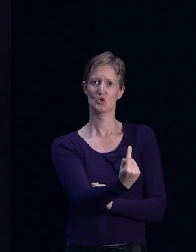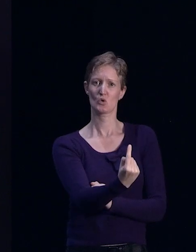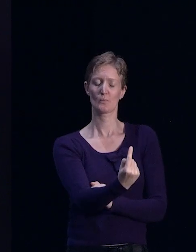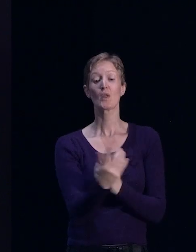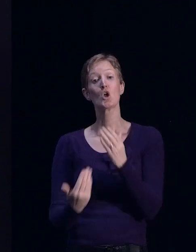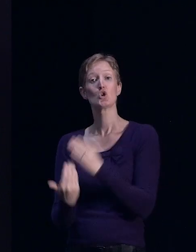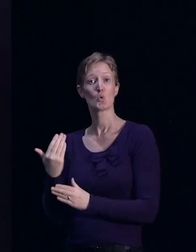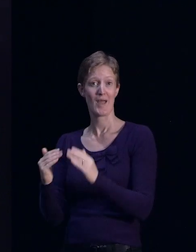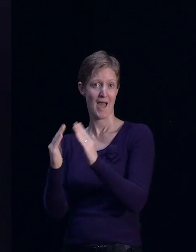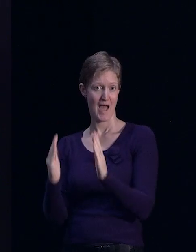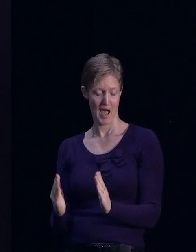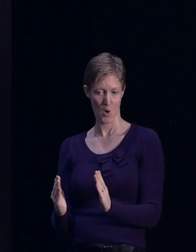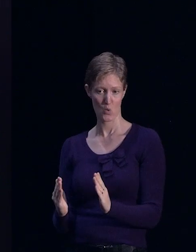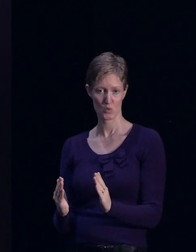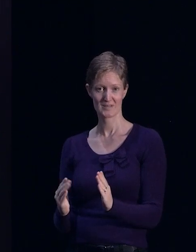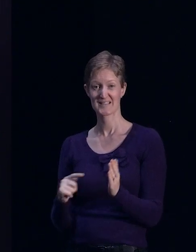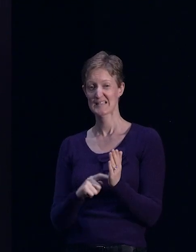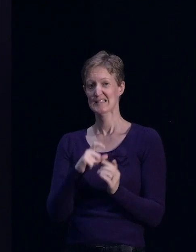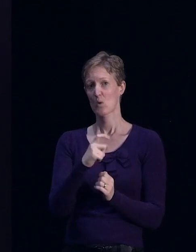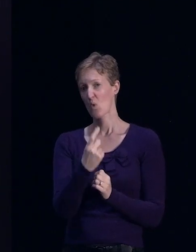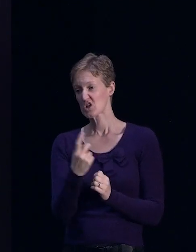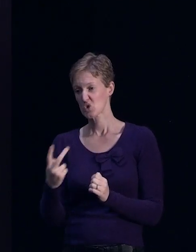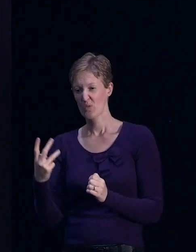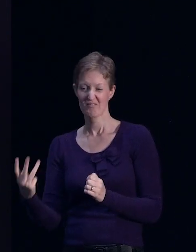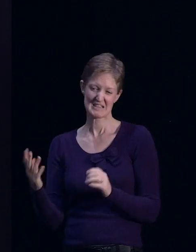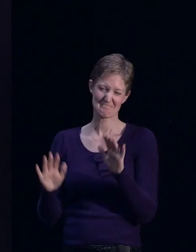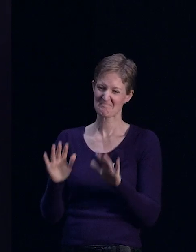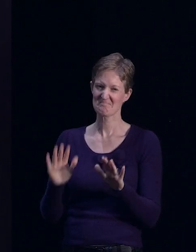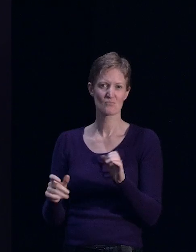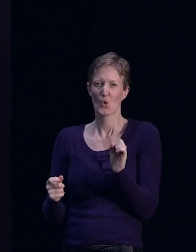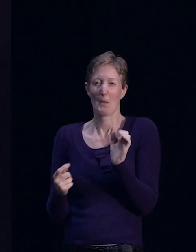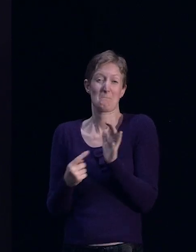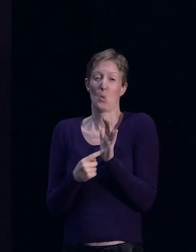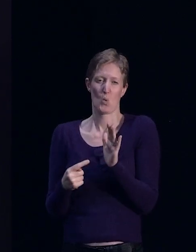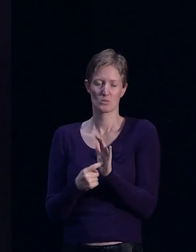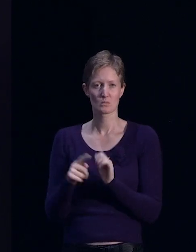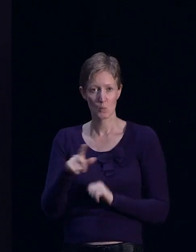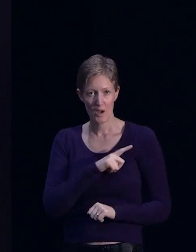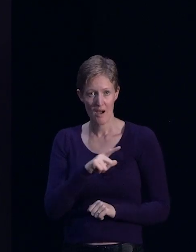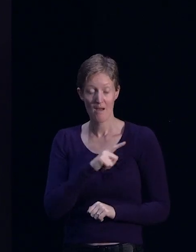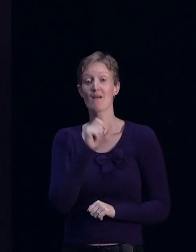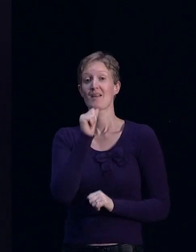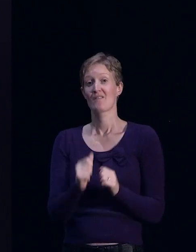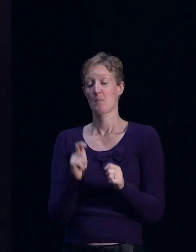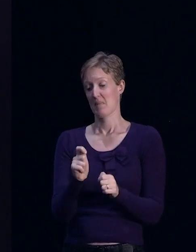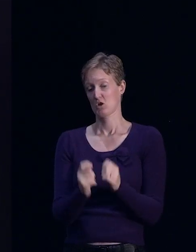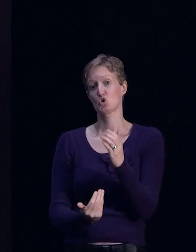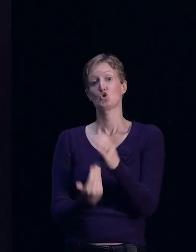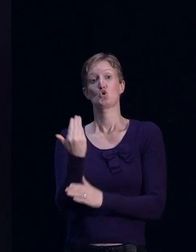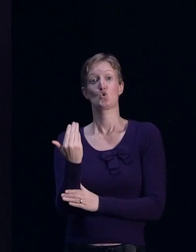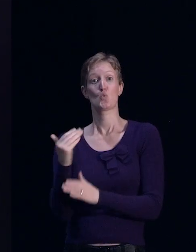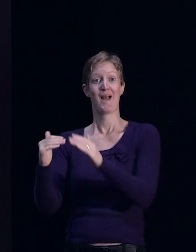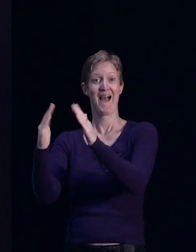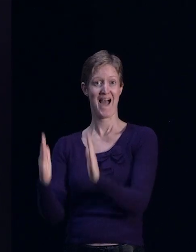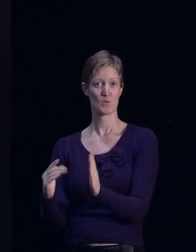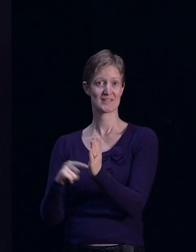the technical category is really not such an issue, simply because if you're building a new property in TC3, it's got